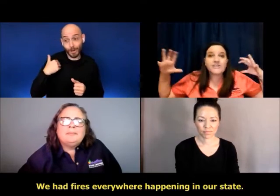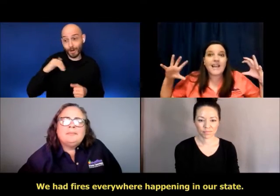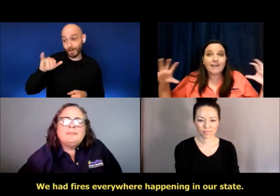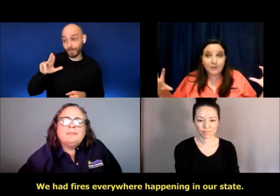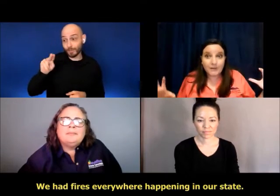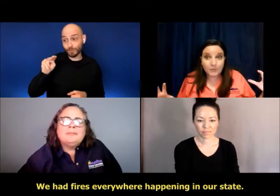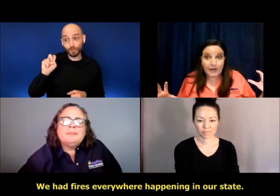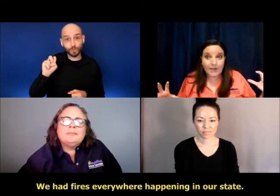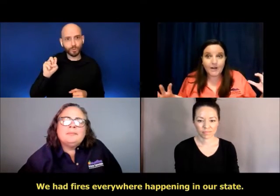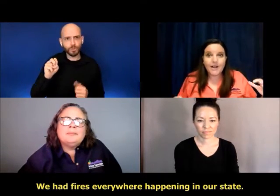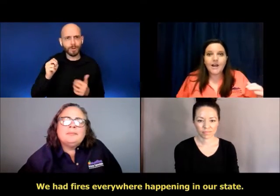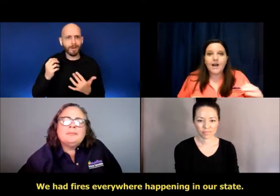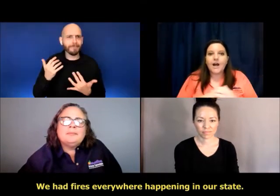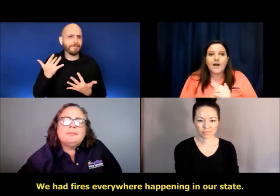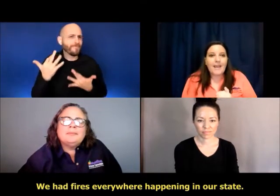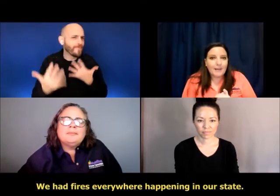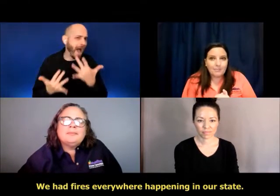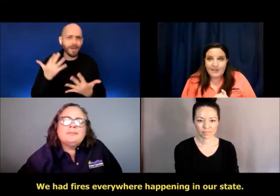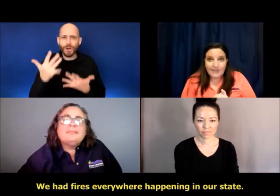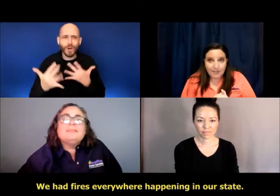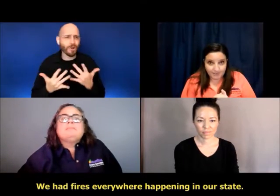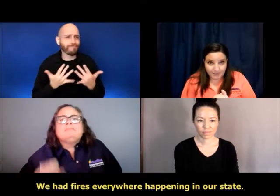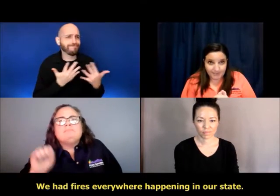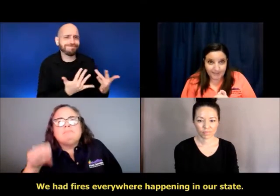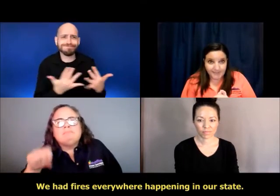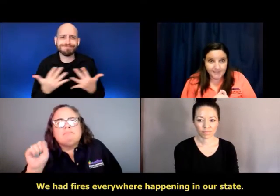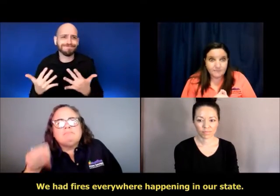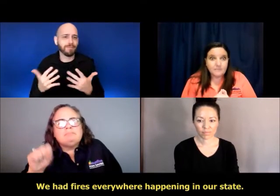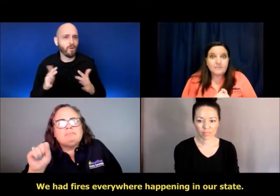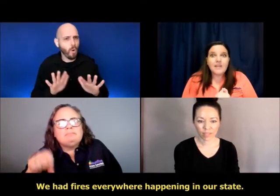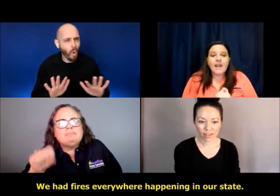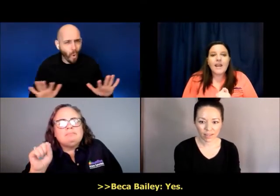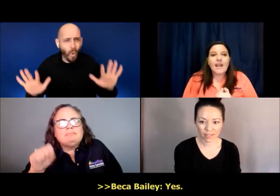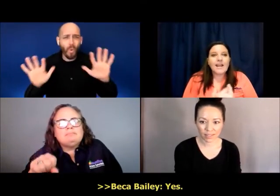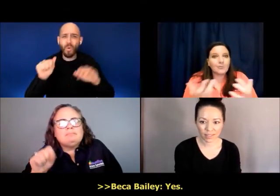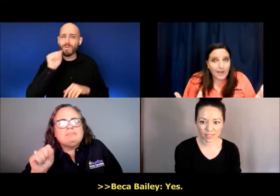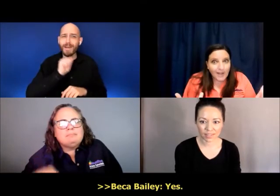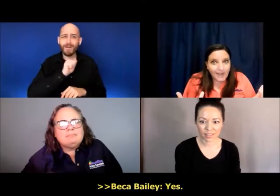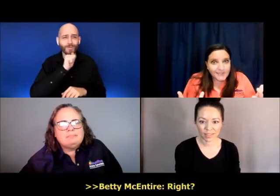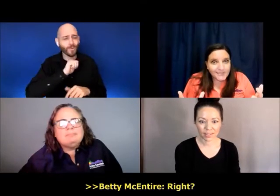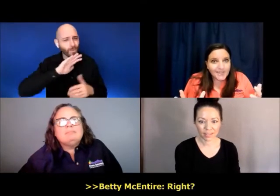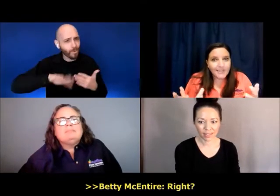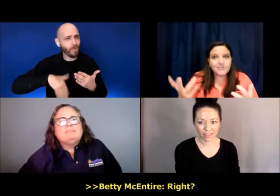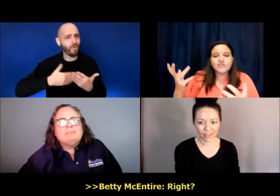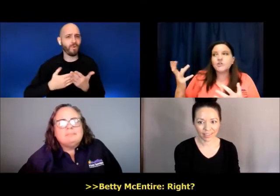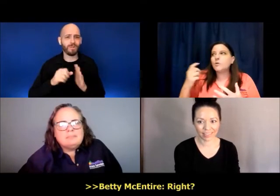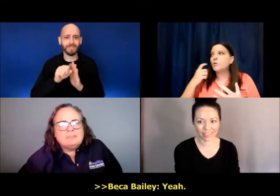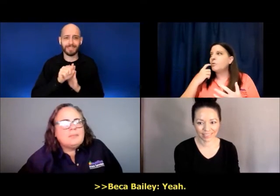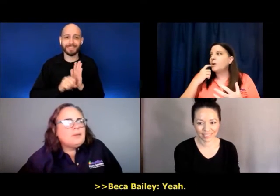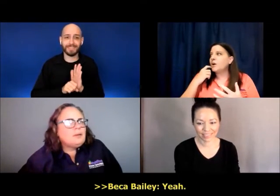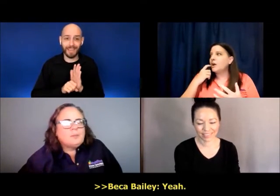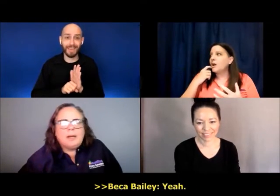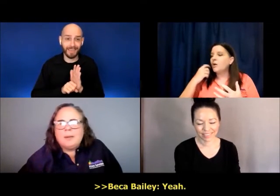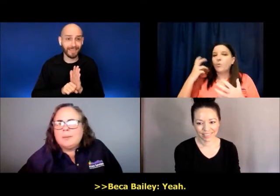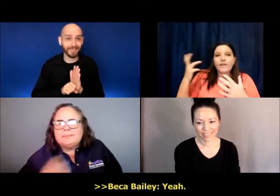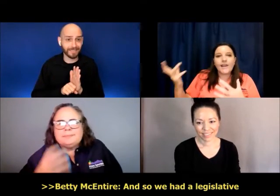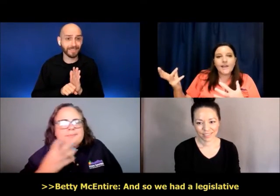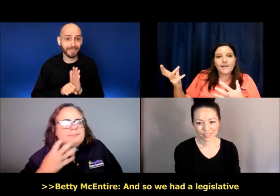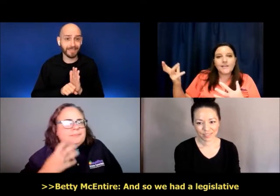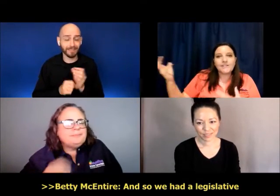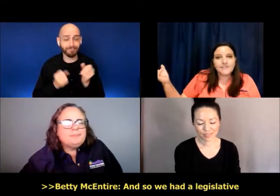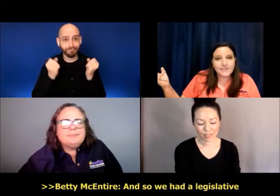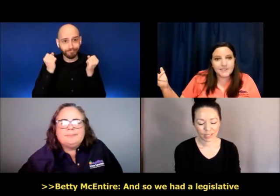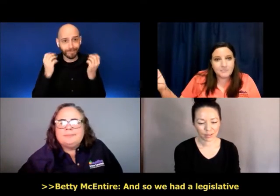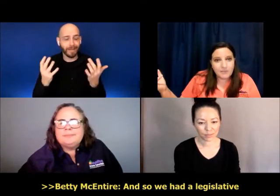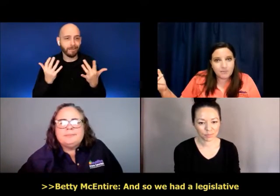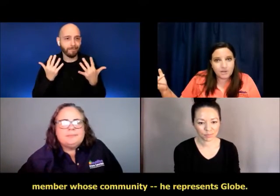fires everywhere happening in our state. Yes. Right? Yeah. And so, we